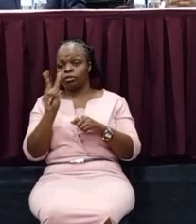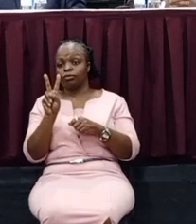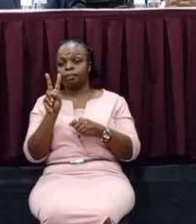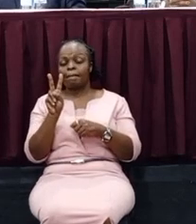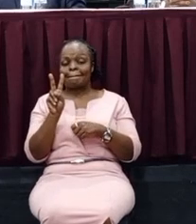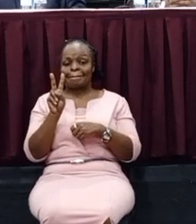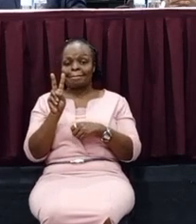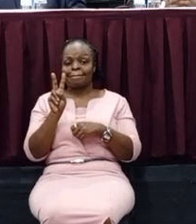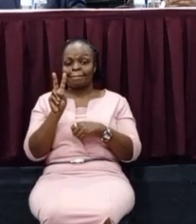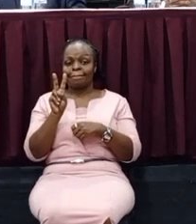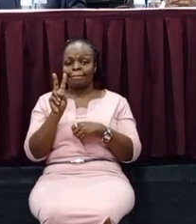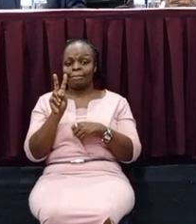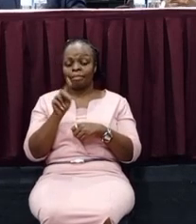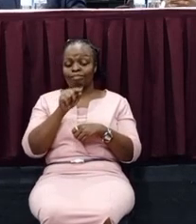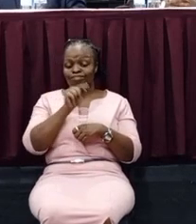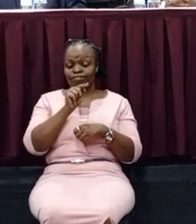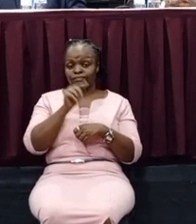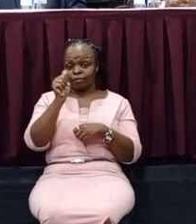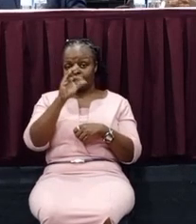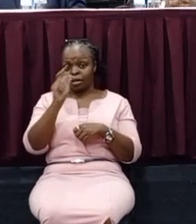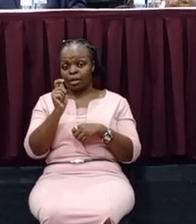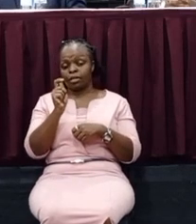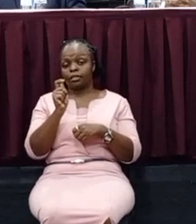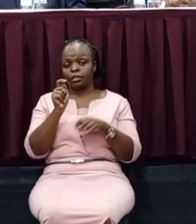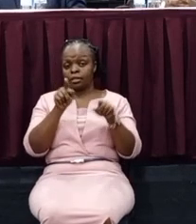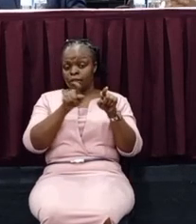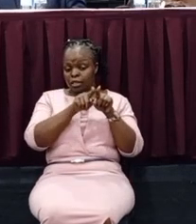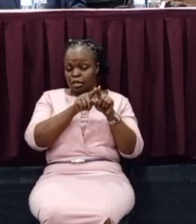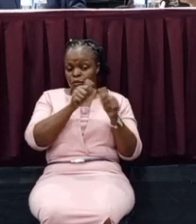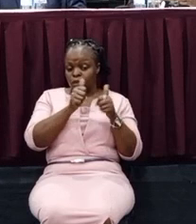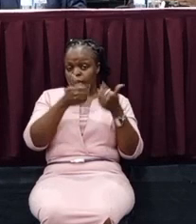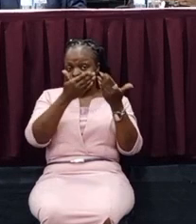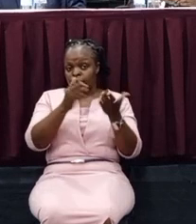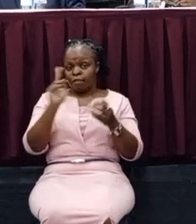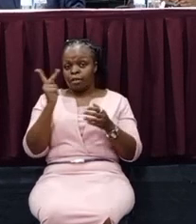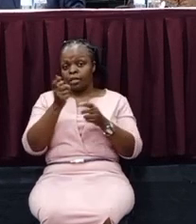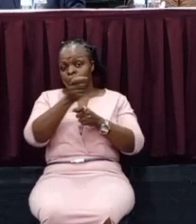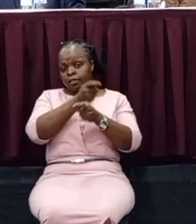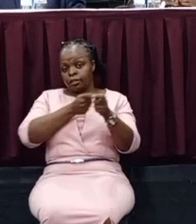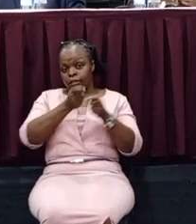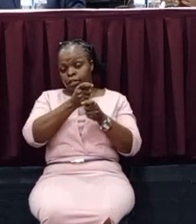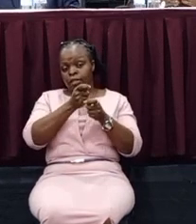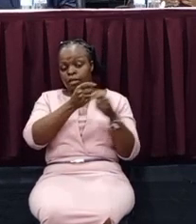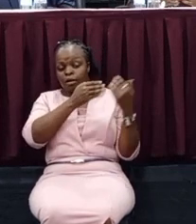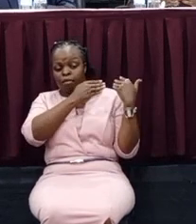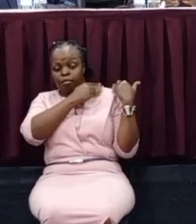And that act is the one that gives country the mandate to serve you.